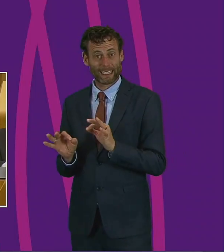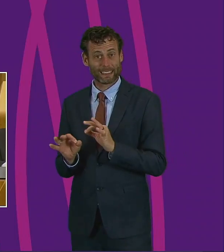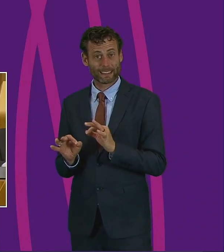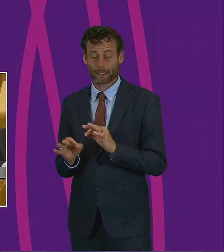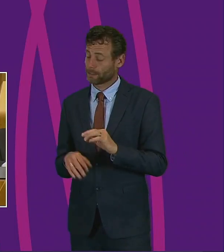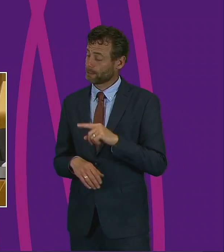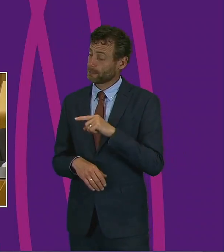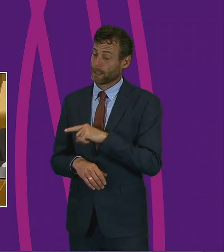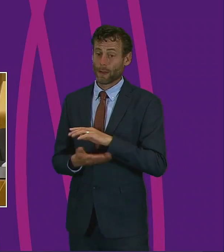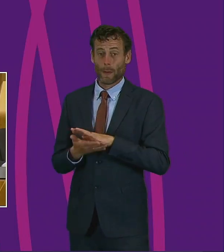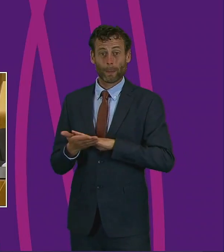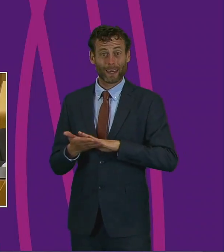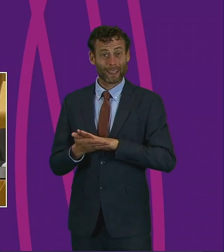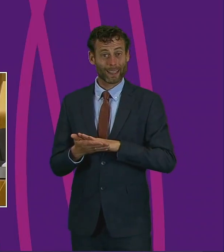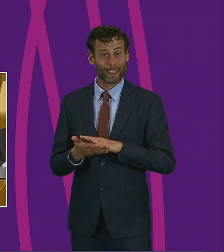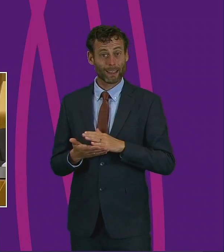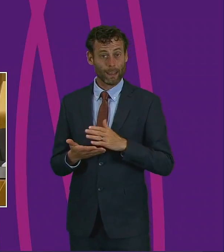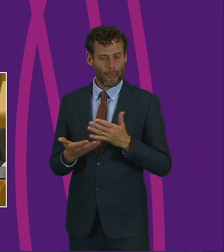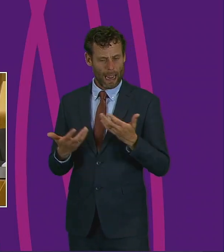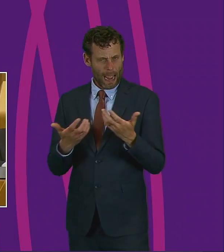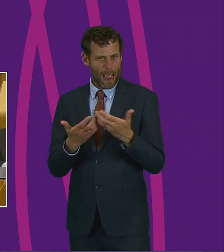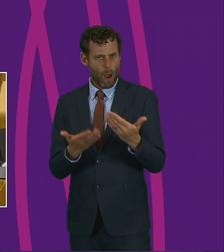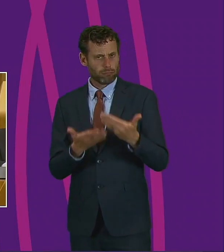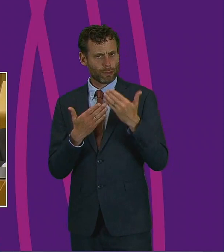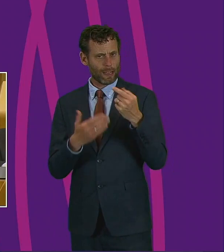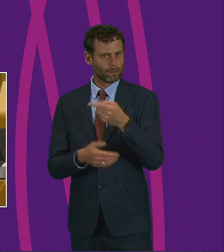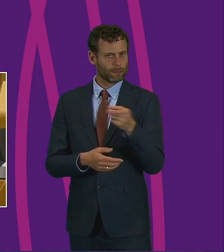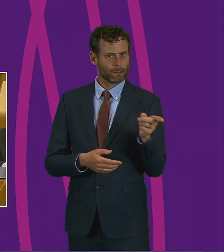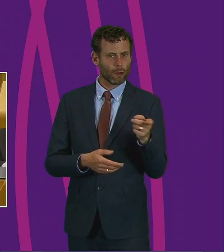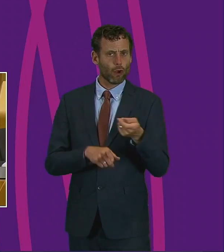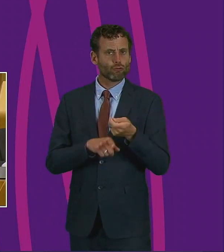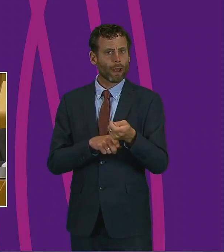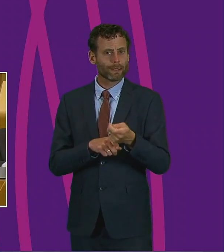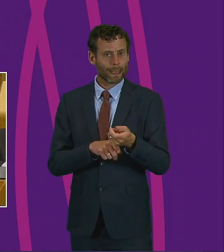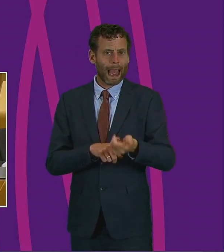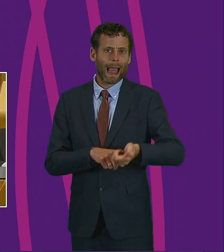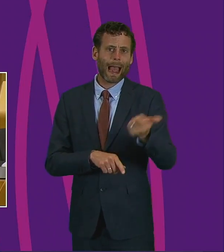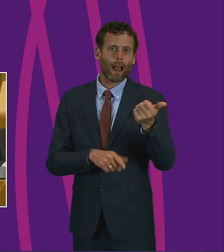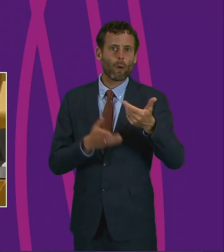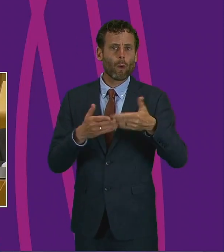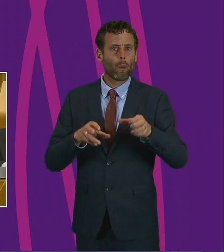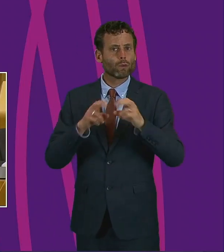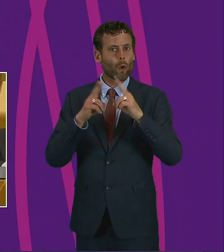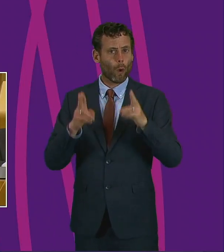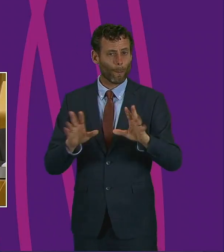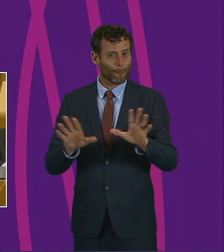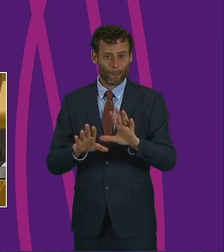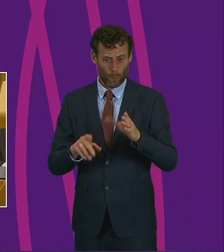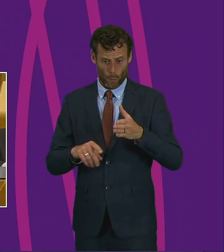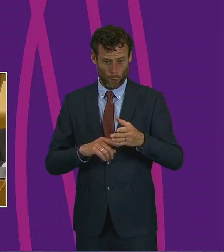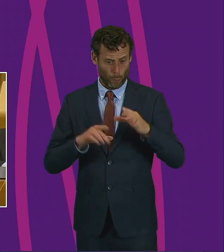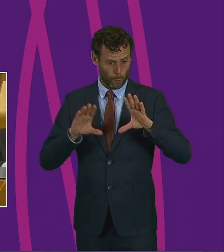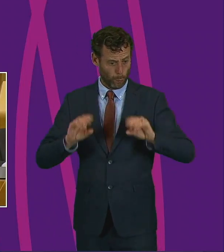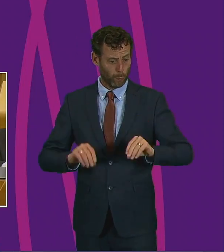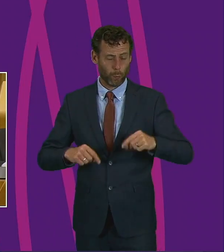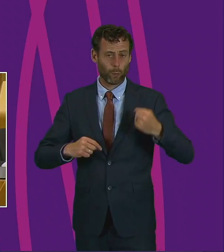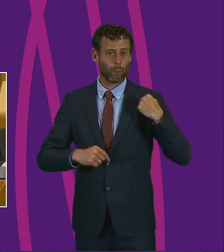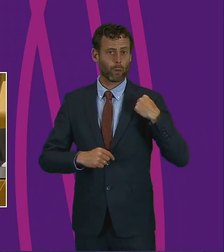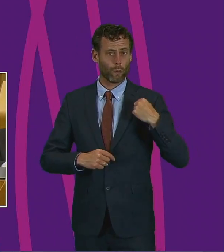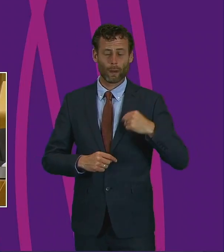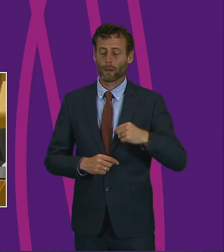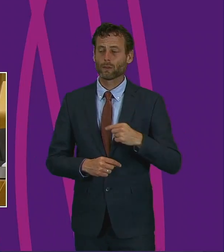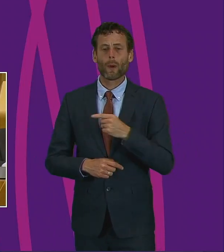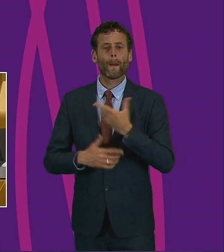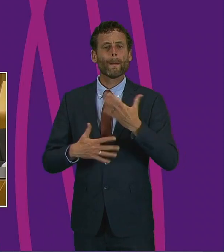that renters must be offered real protection from eviction. And the current emergency provisions are obviously welcome, but they are time limited.